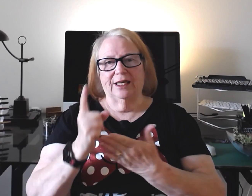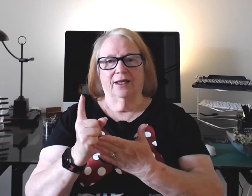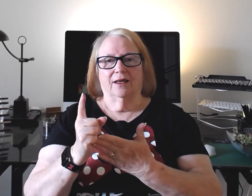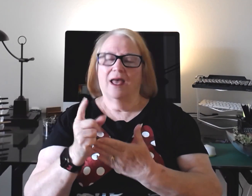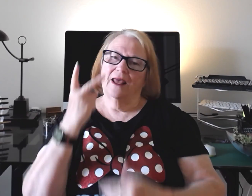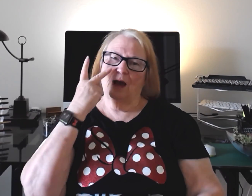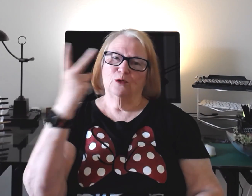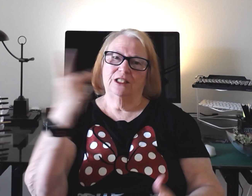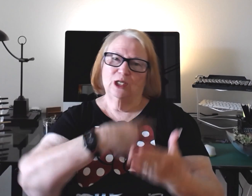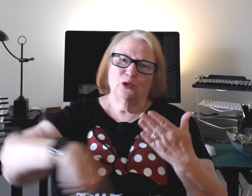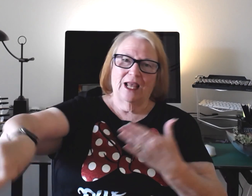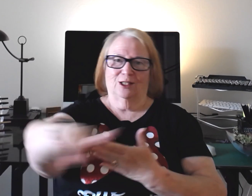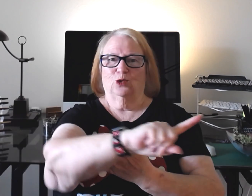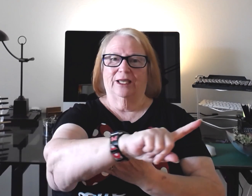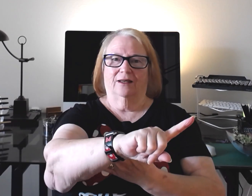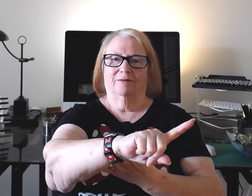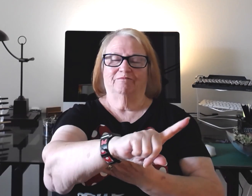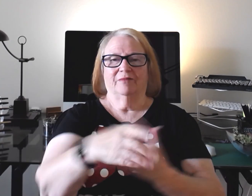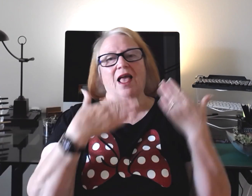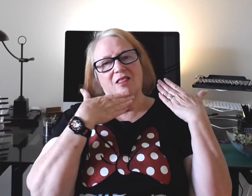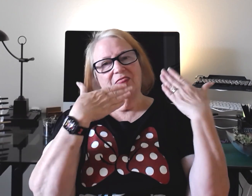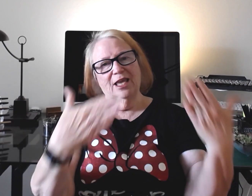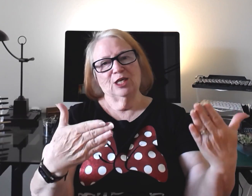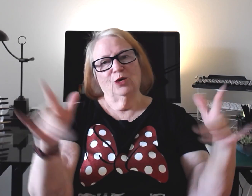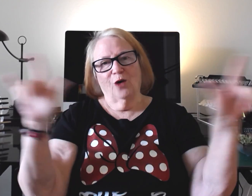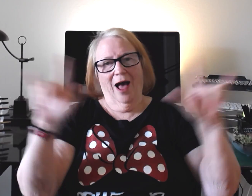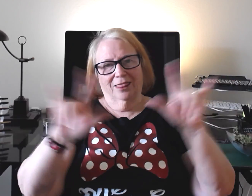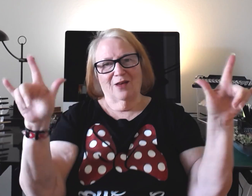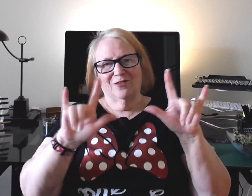and I will see you next week. Thank you. I love you.